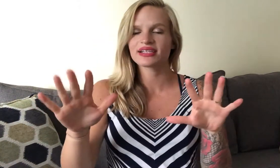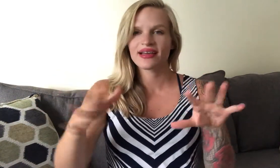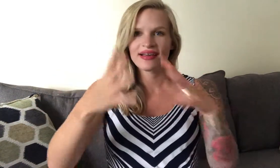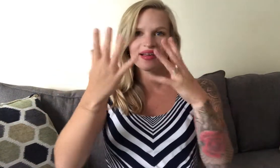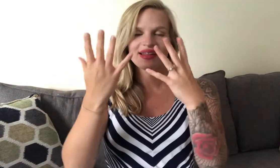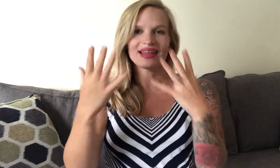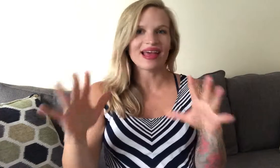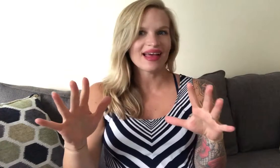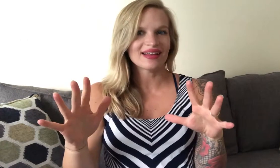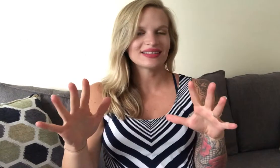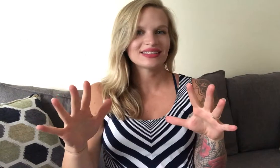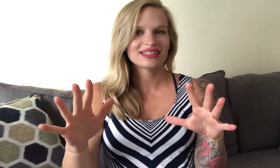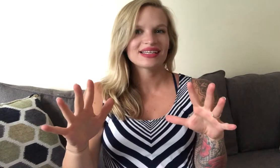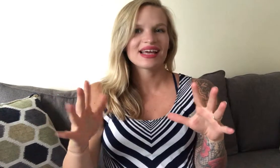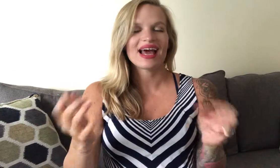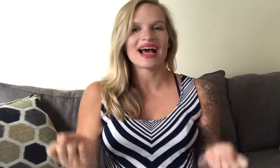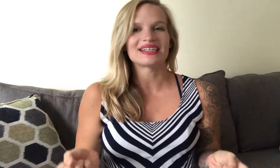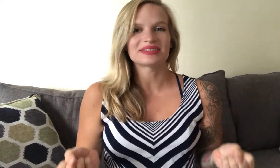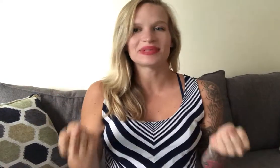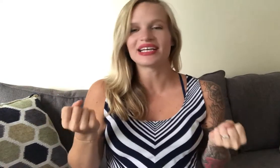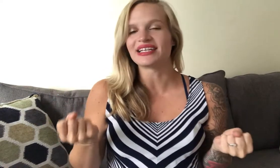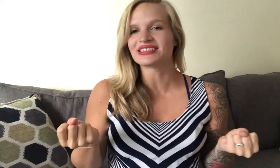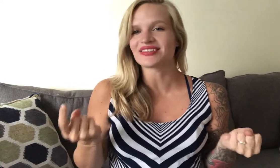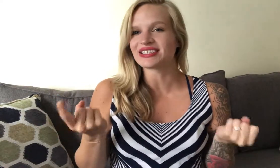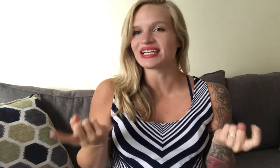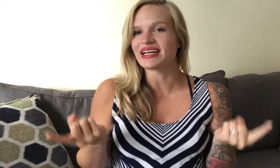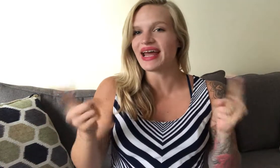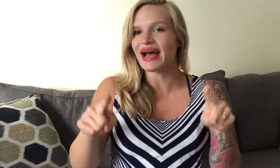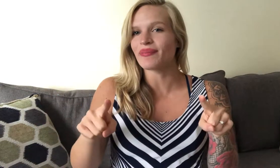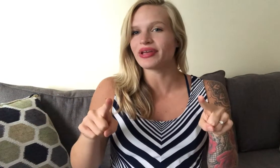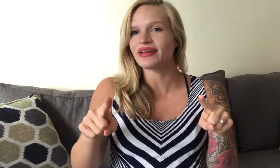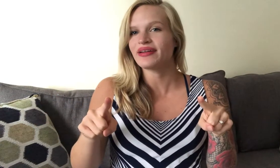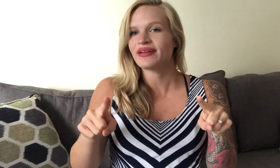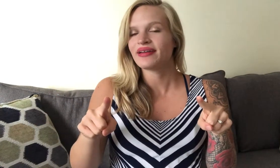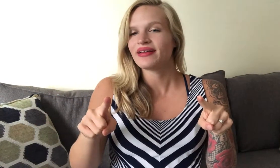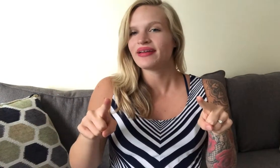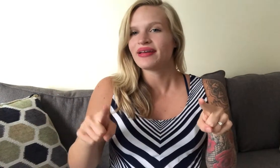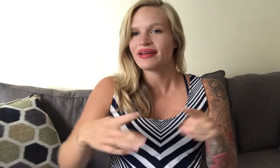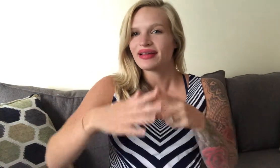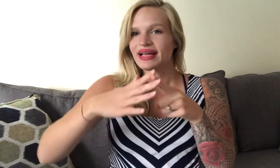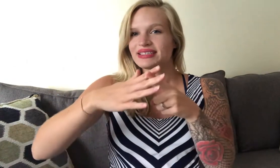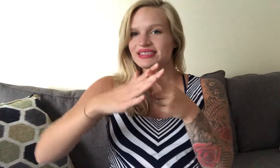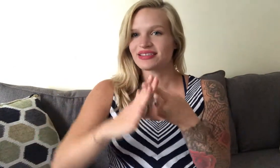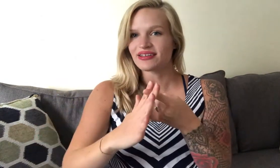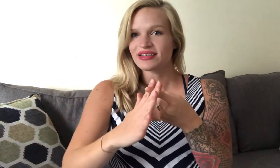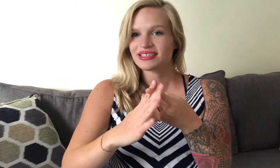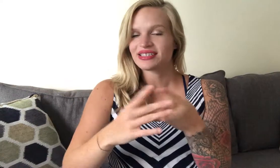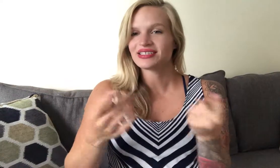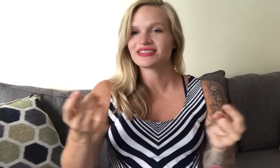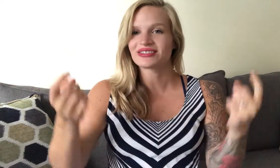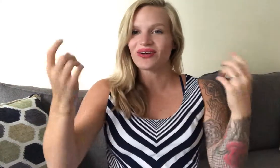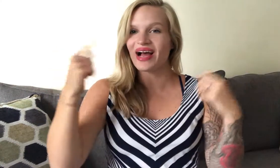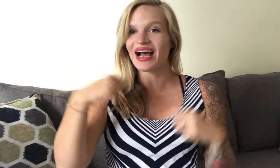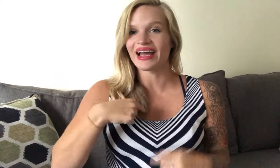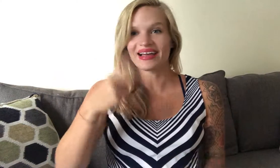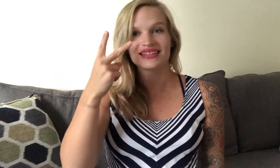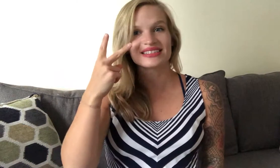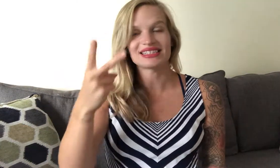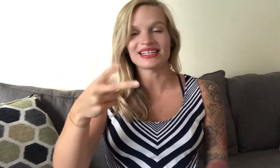the end as it begins so I signed happen start so I can see